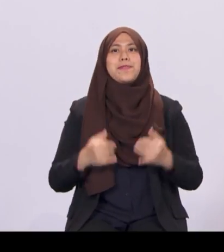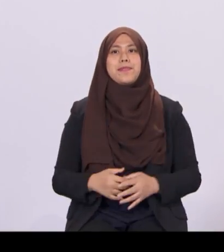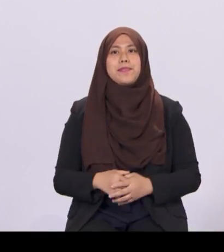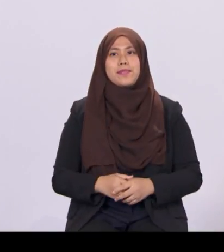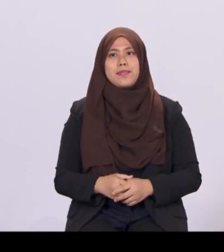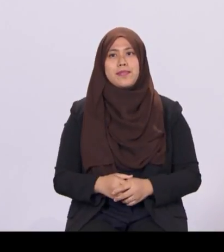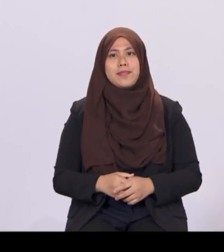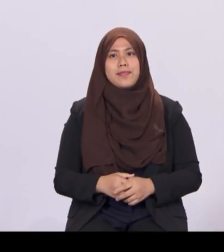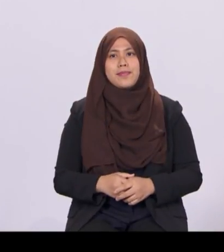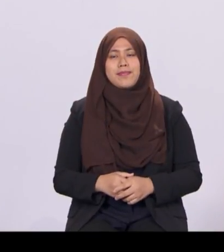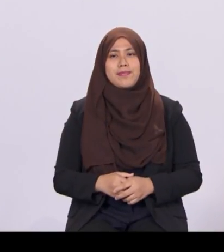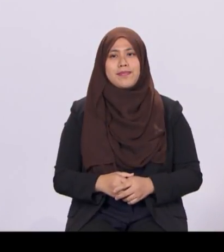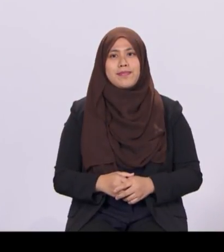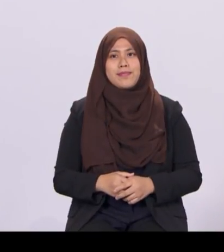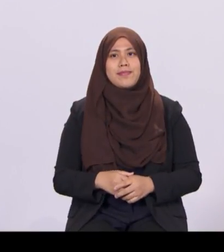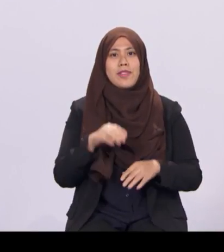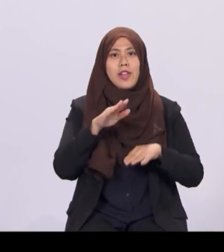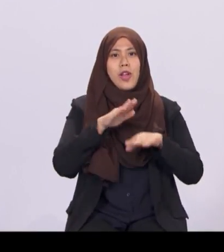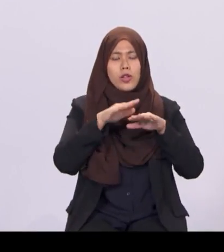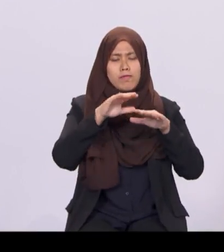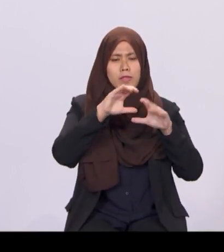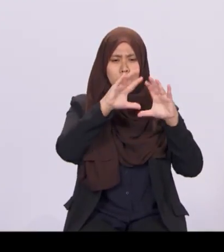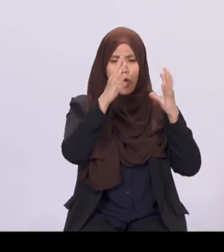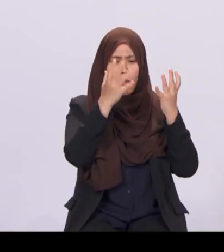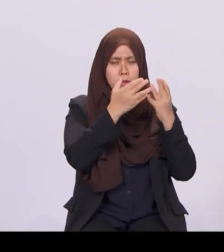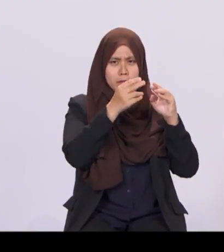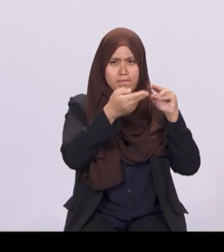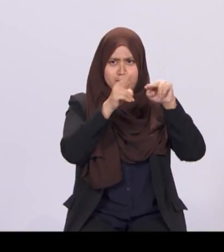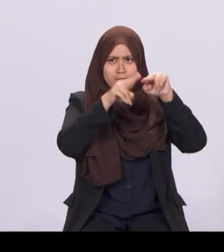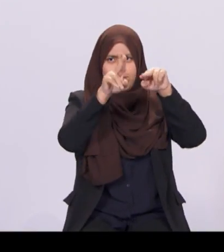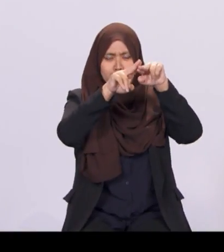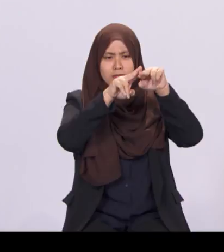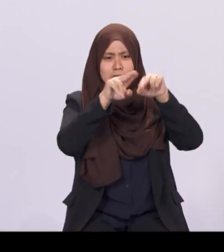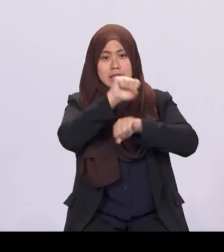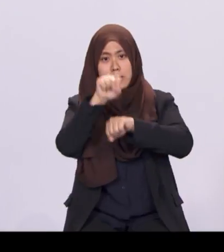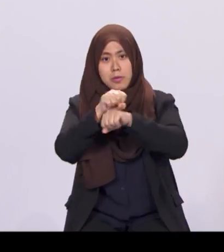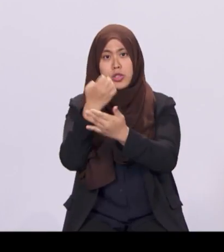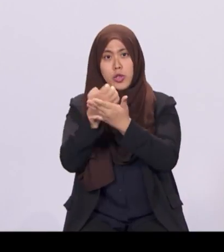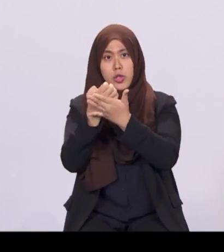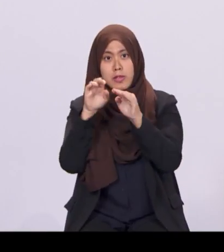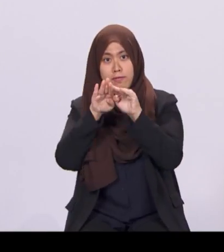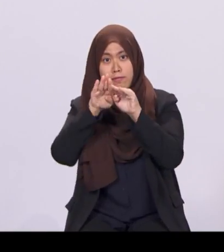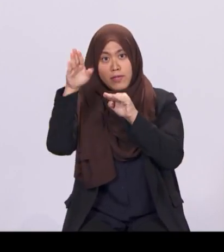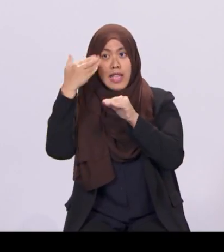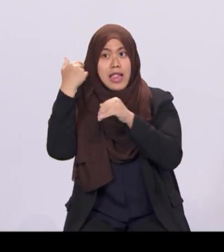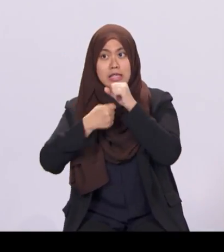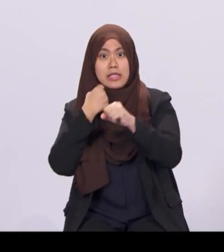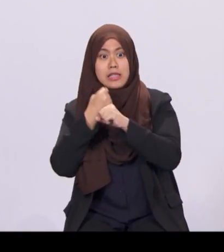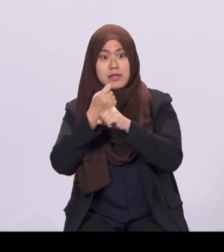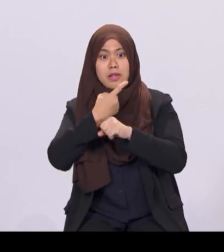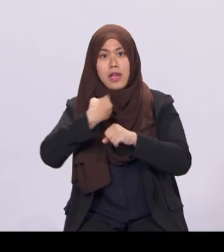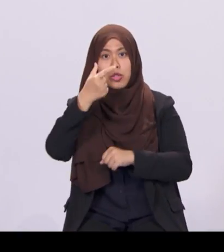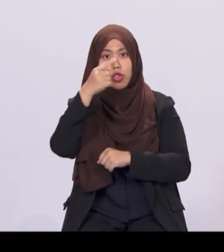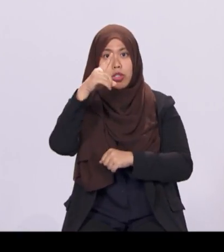Riding on a global upturn, Singapore's economy picked up last year. Our GDP grew by 3.6%,